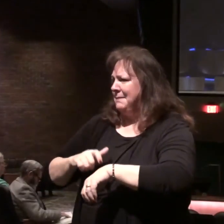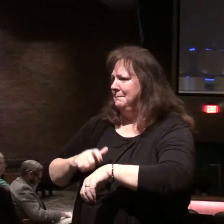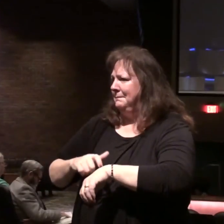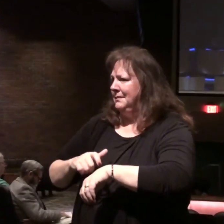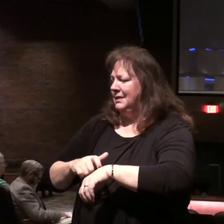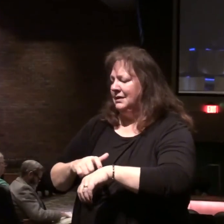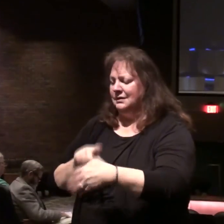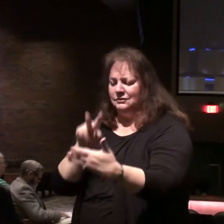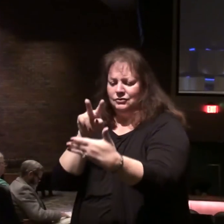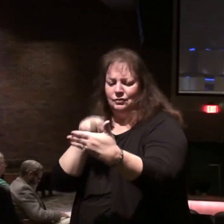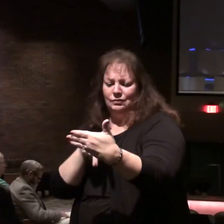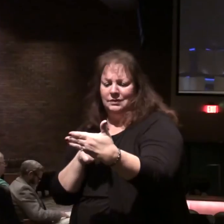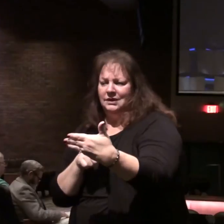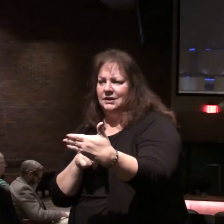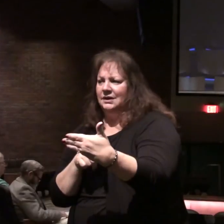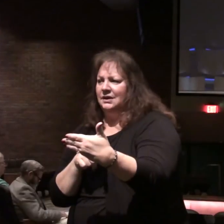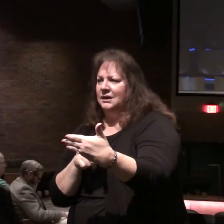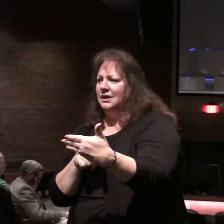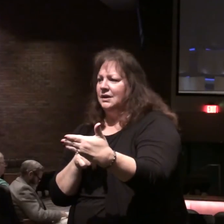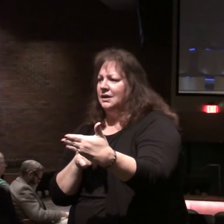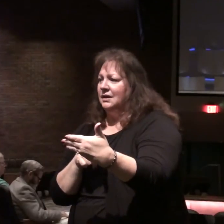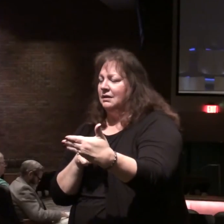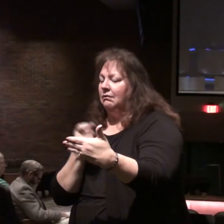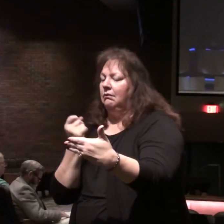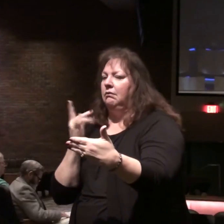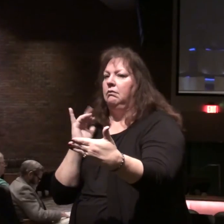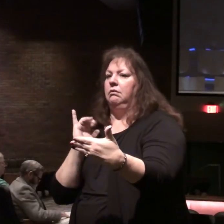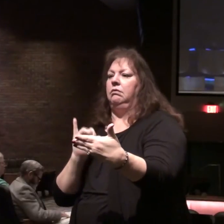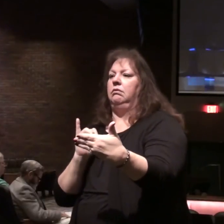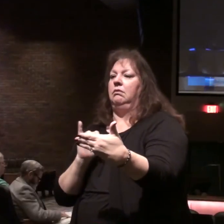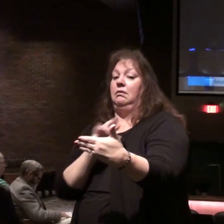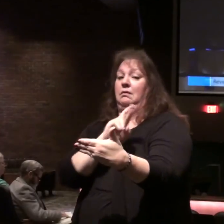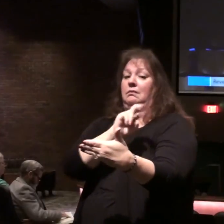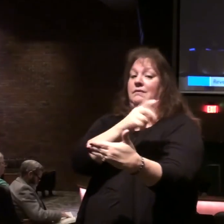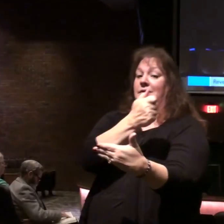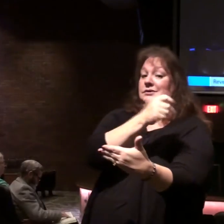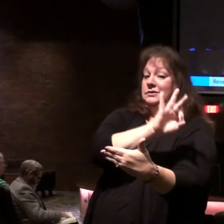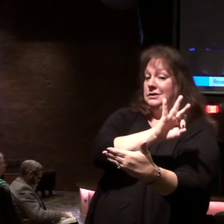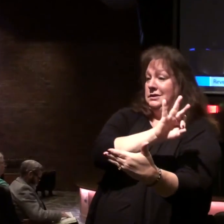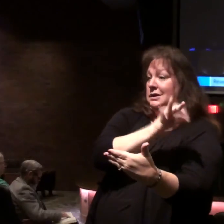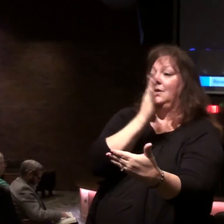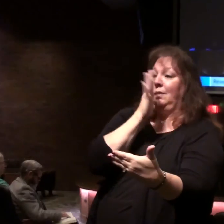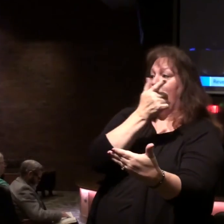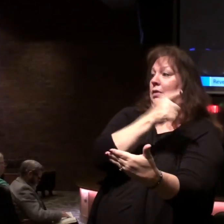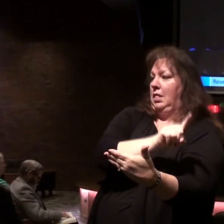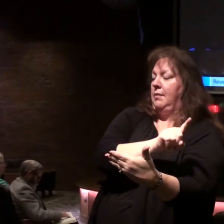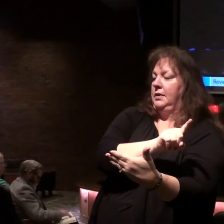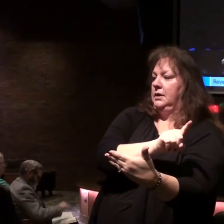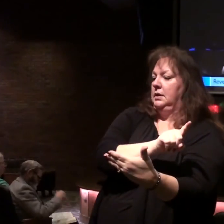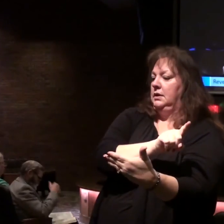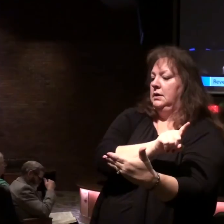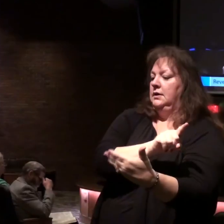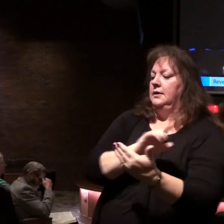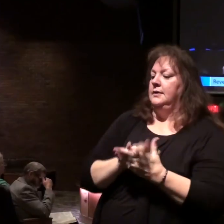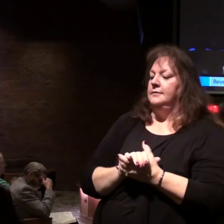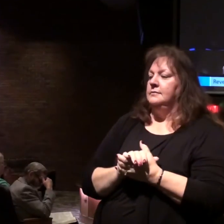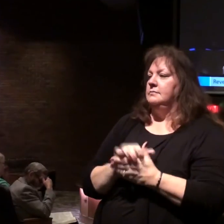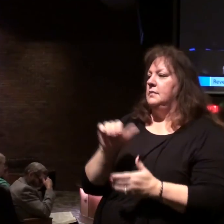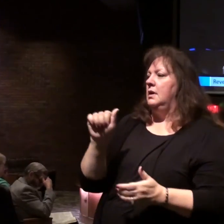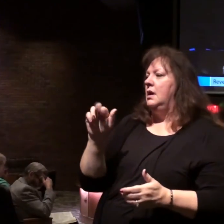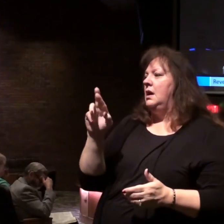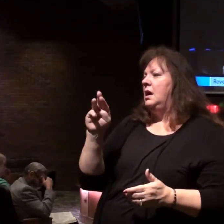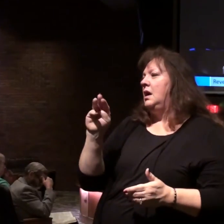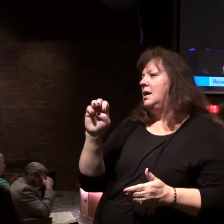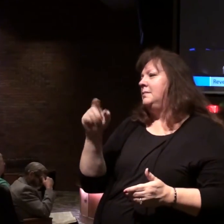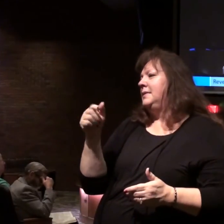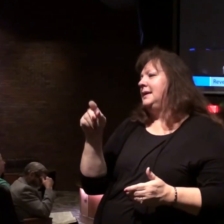this preview the ultimate realization will be chapter 19. You get some comments about Armageddon